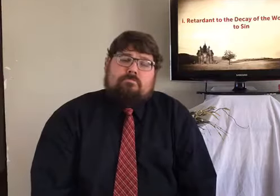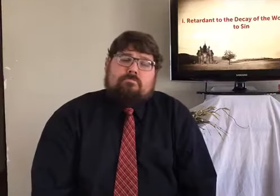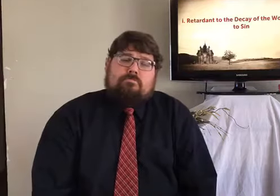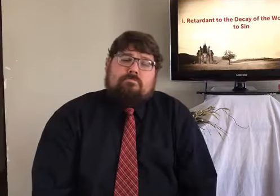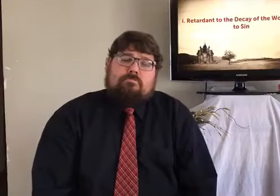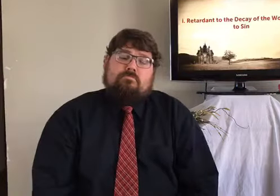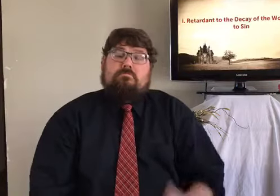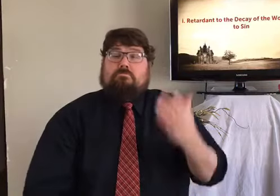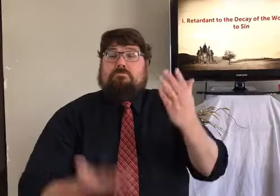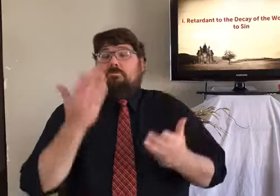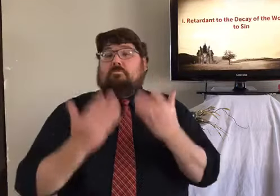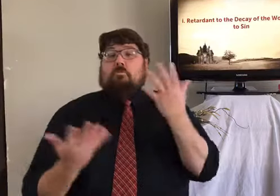What would that be like?